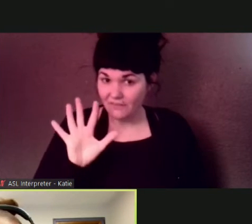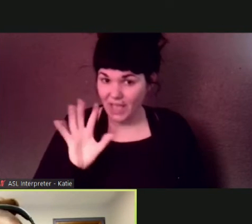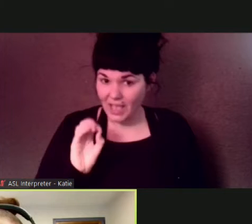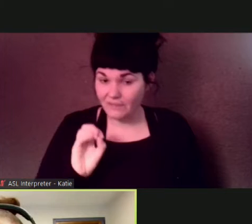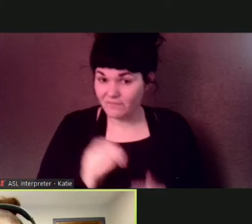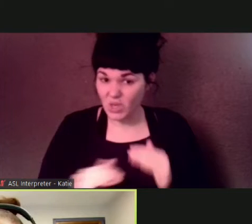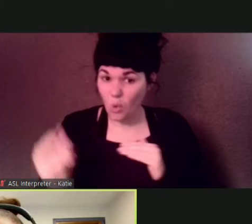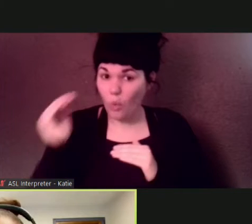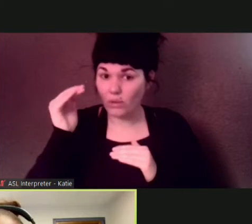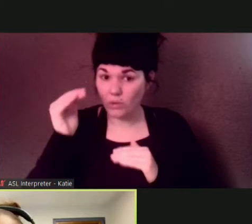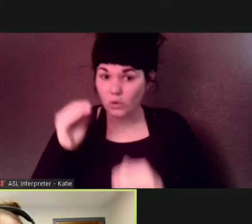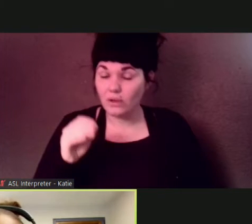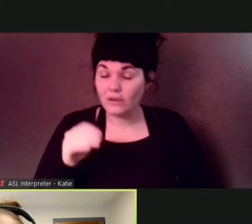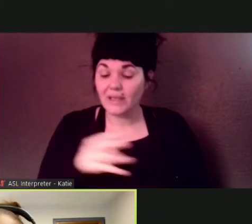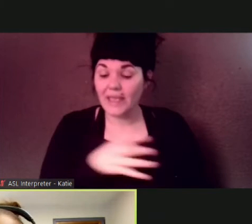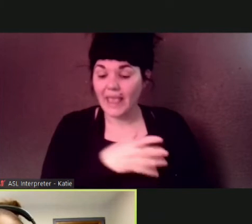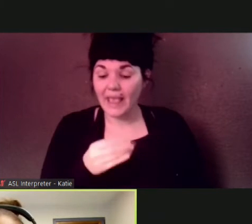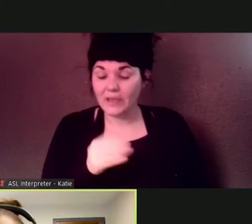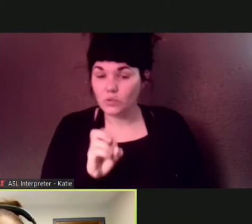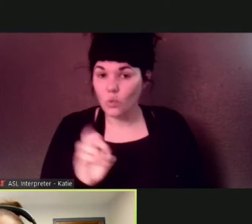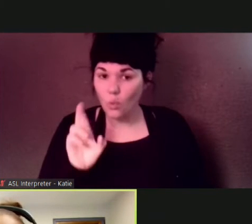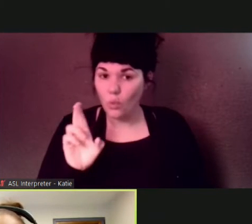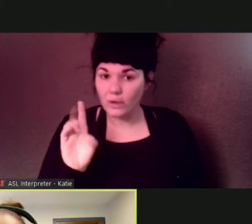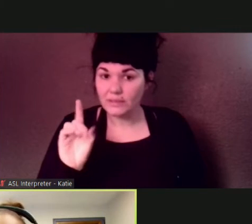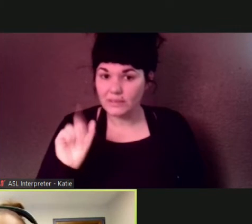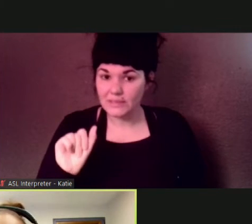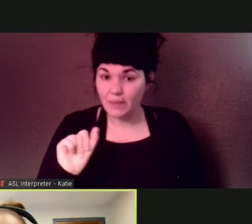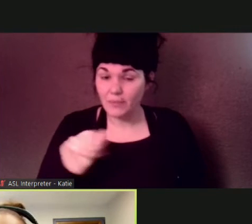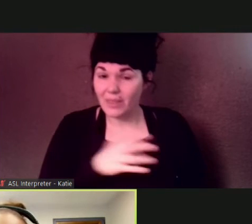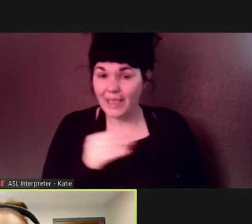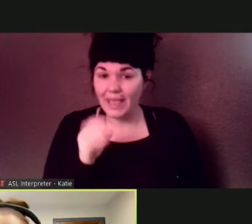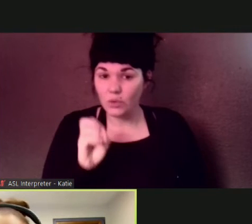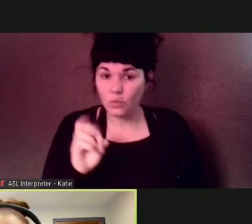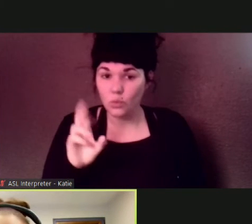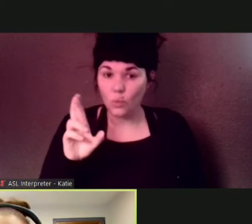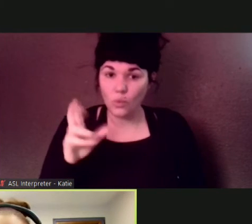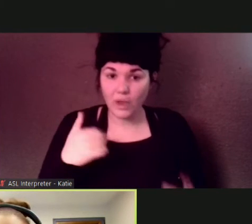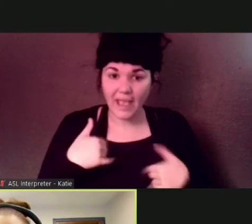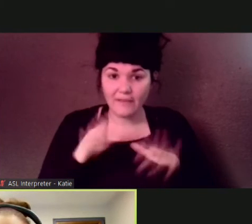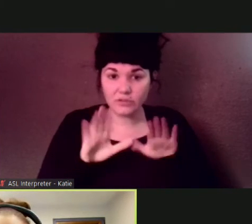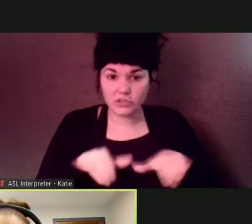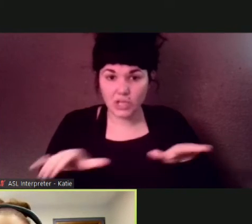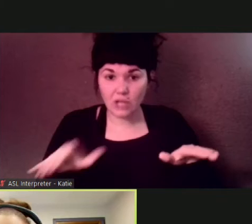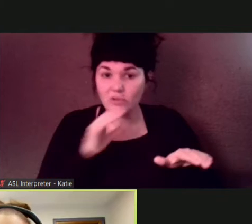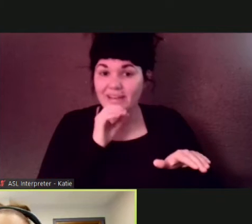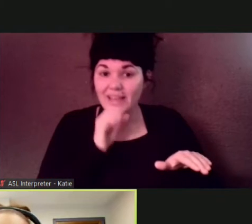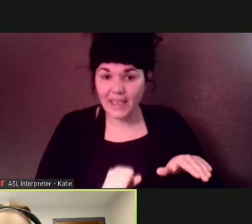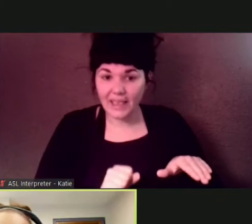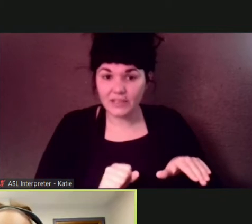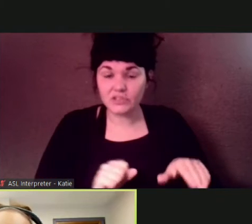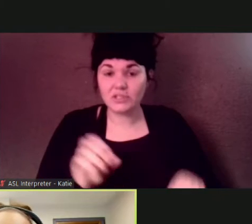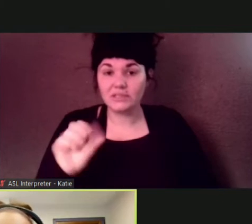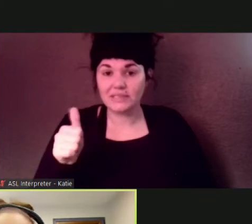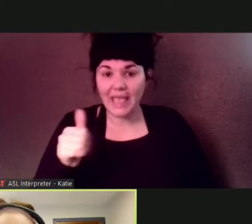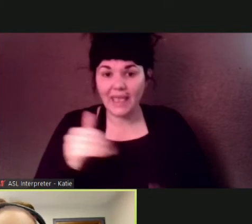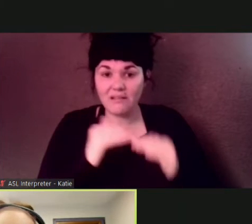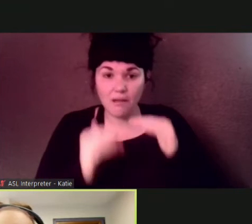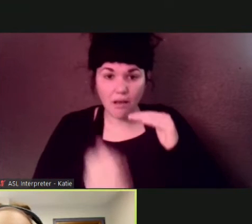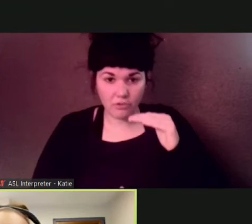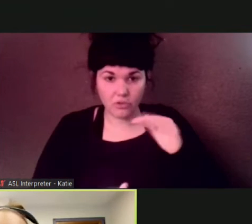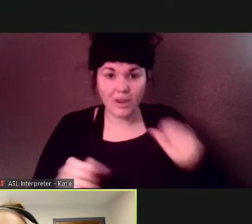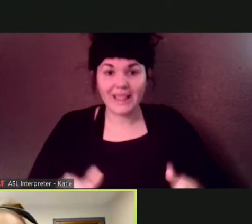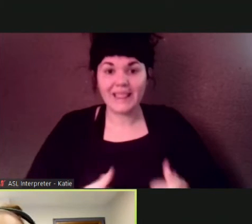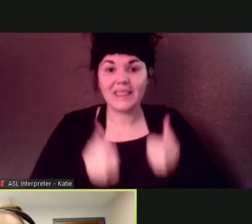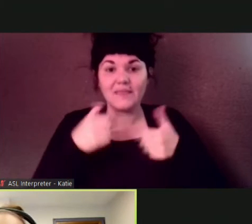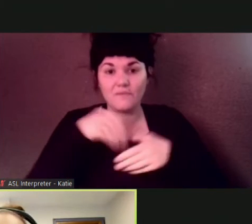disabled and or have children aged 10 and under living in the home so based on who's